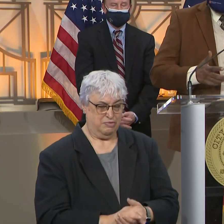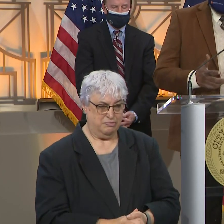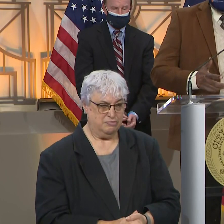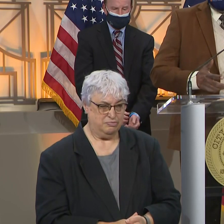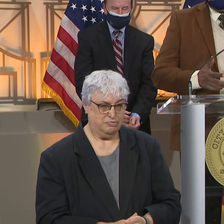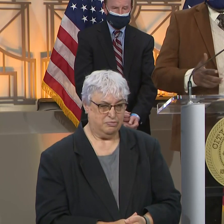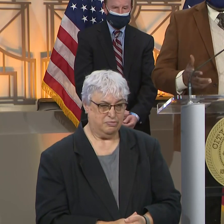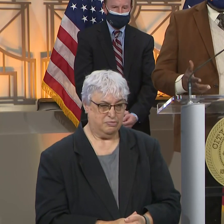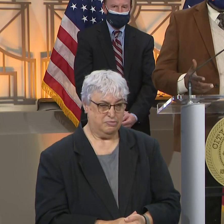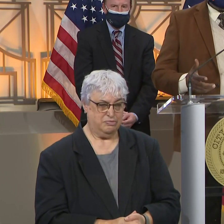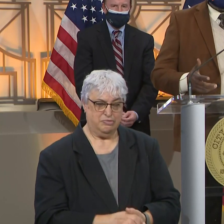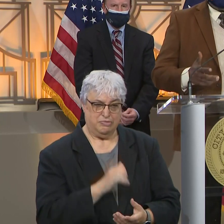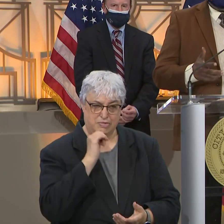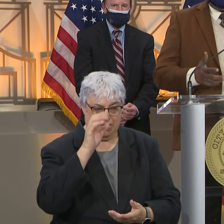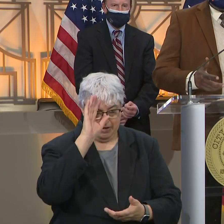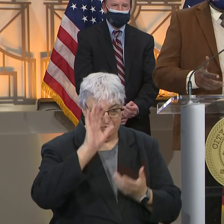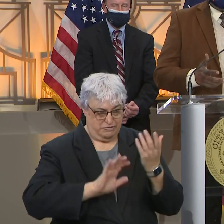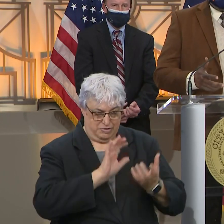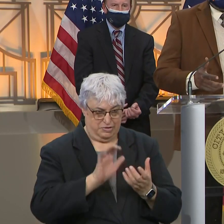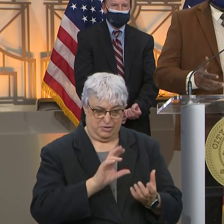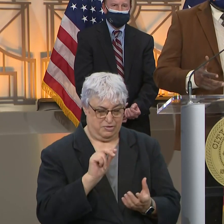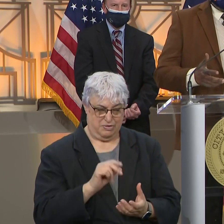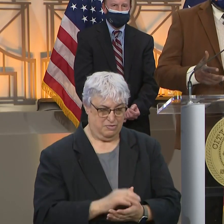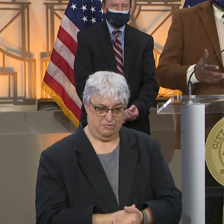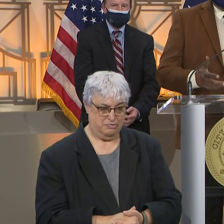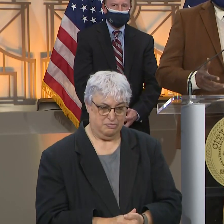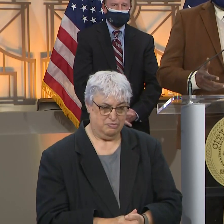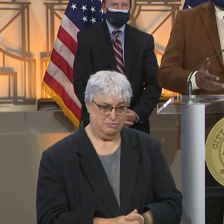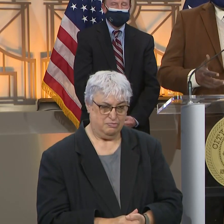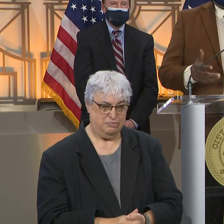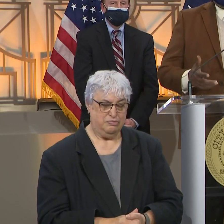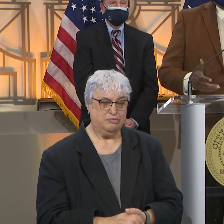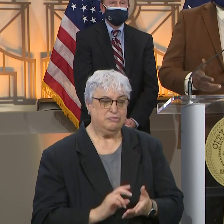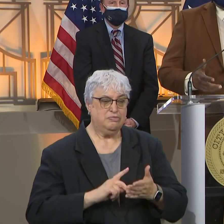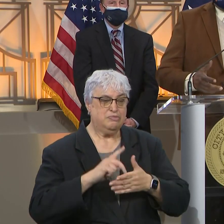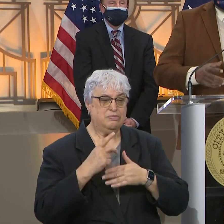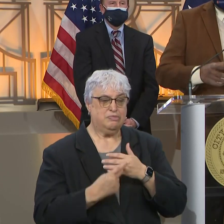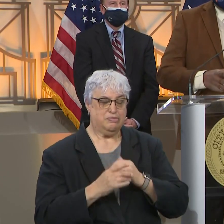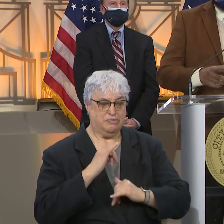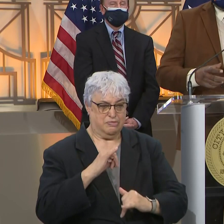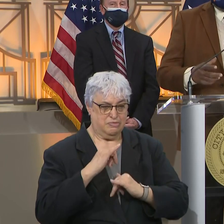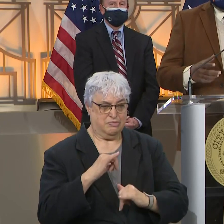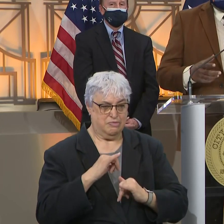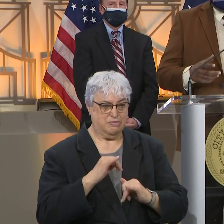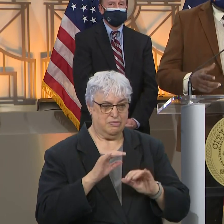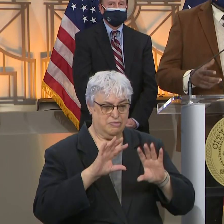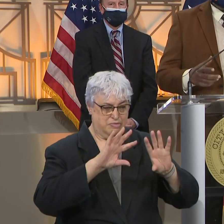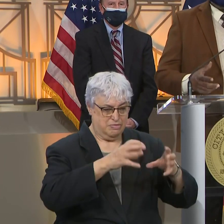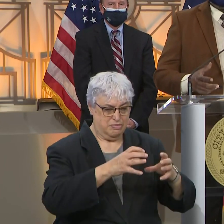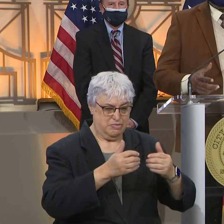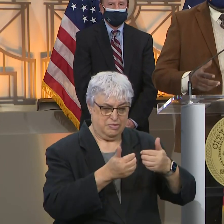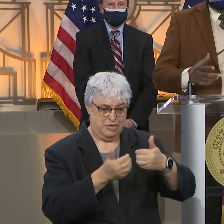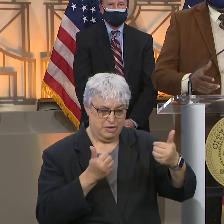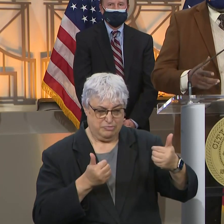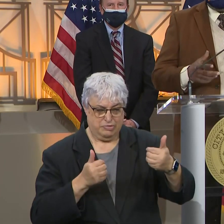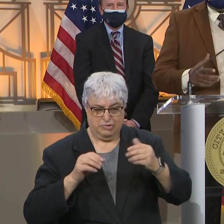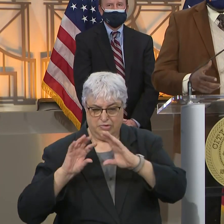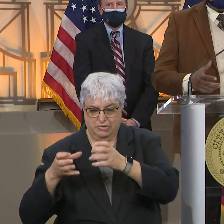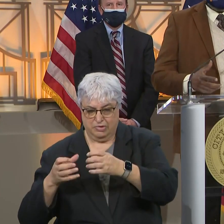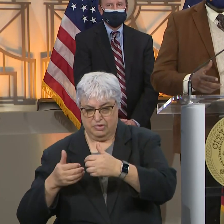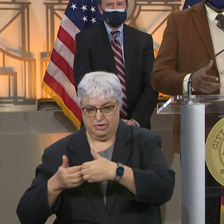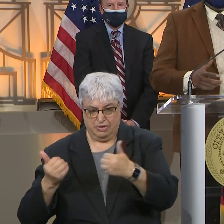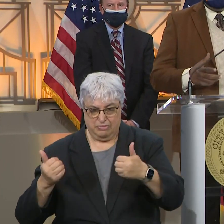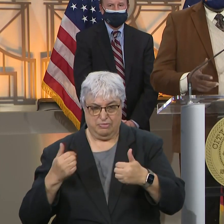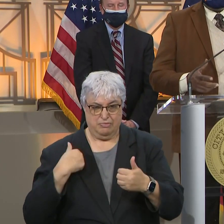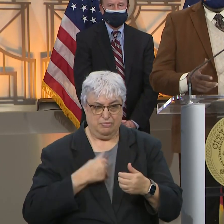So that part is not confusing. We operate some programs that are the same, but the jurisdiction is very much different. And that's how we